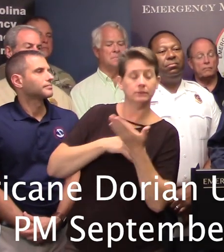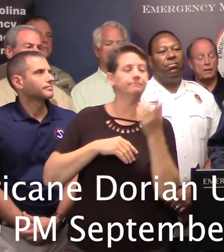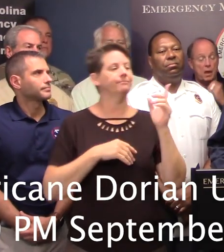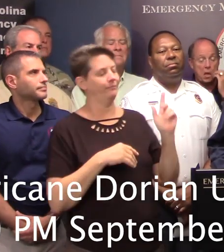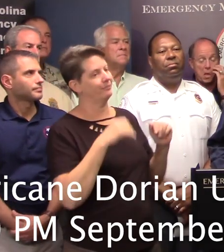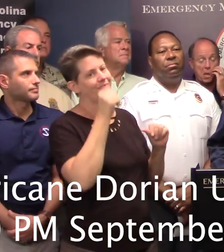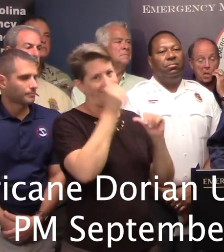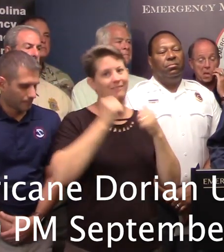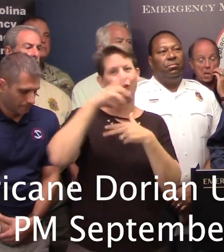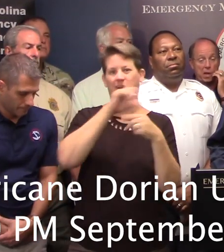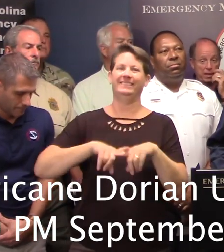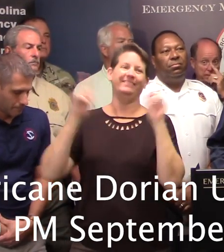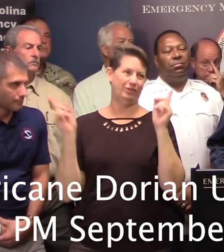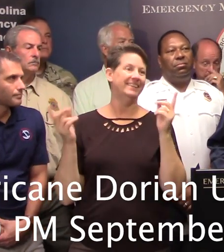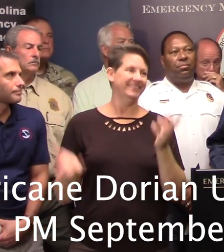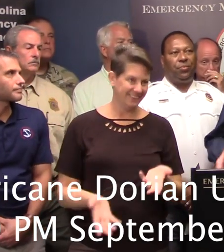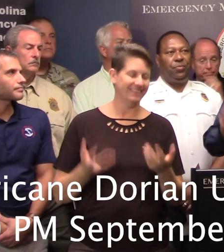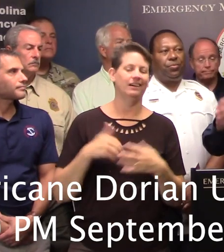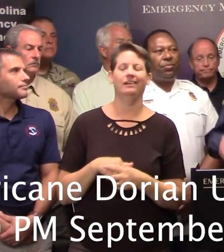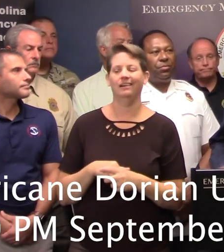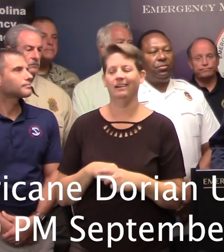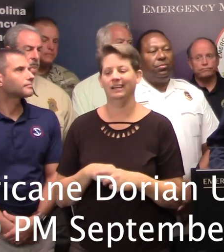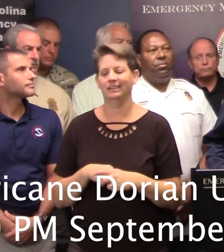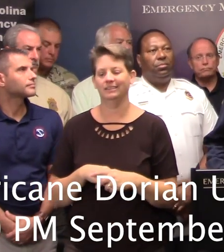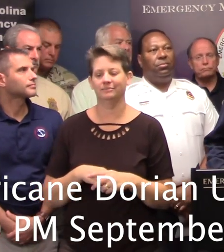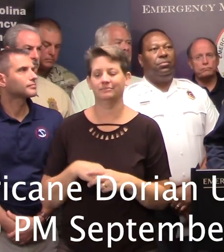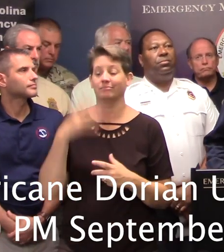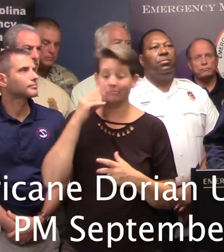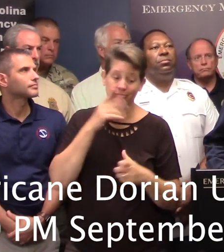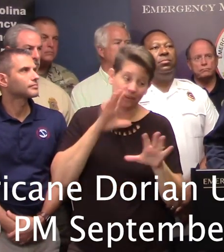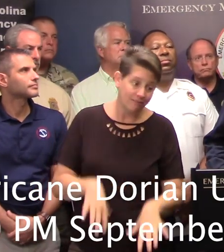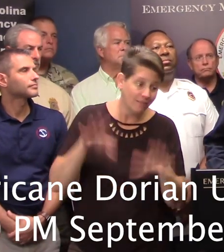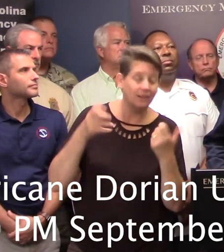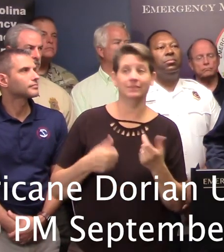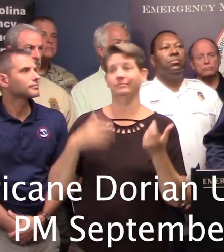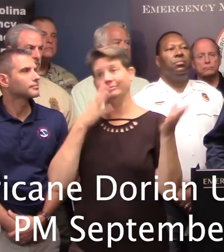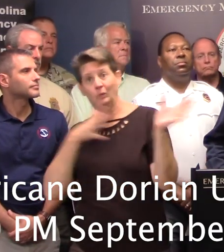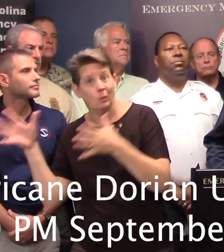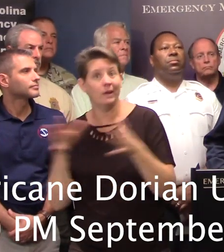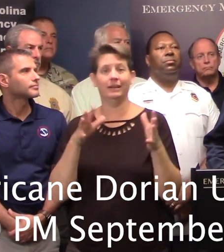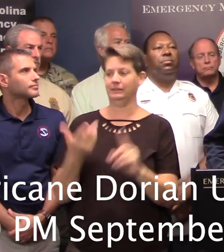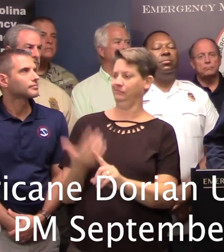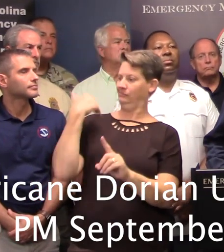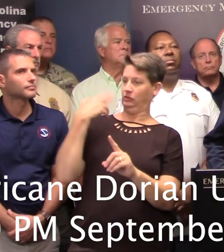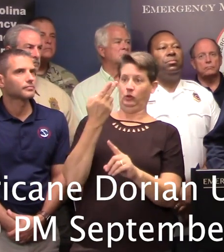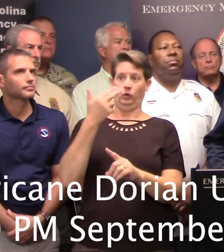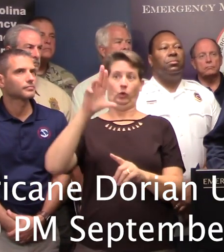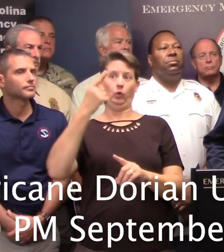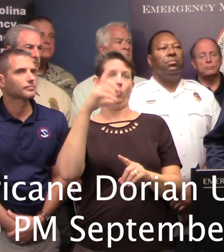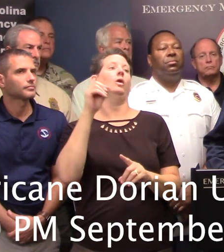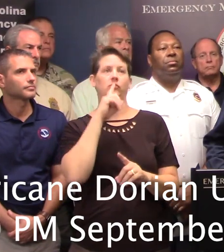every hurricane, of course, is different and we've experienced floods, we've experienced winds going all the way back to Hugo. We've really